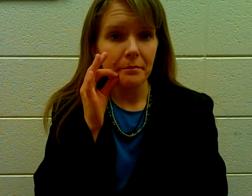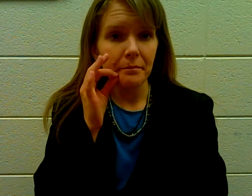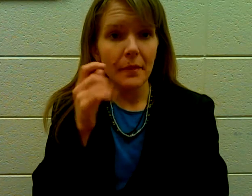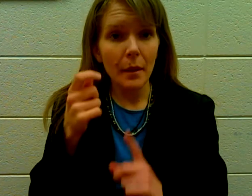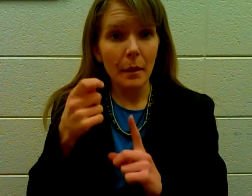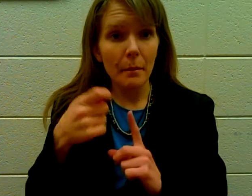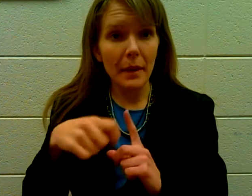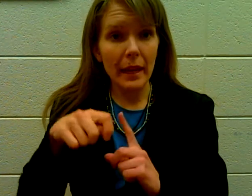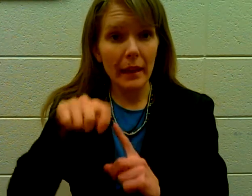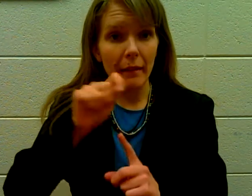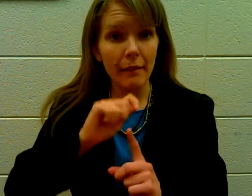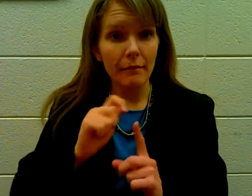Banana.